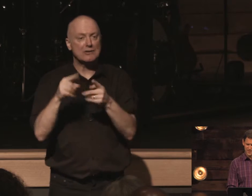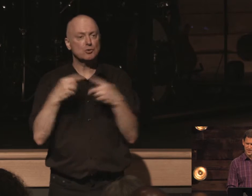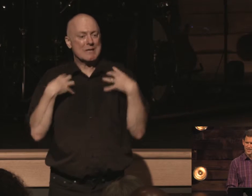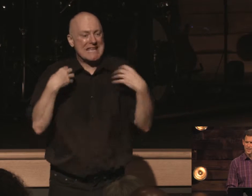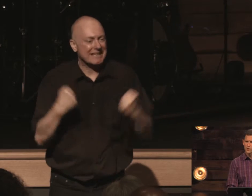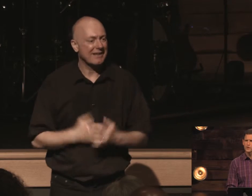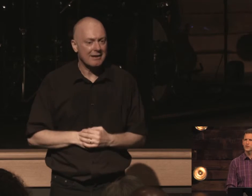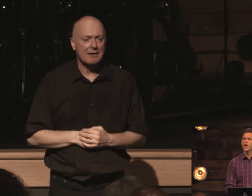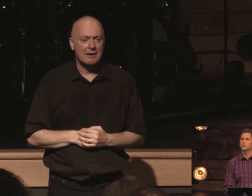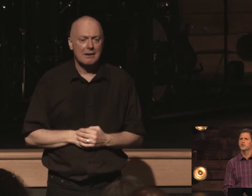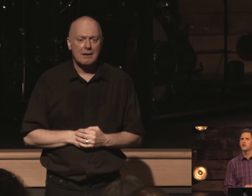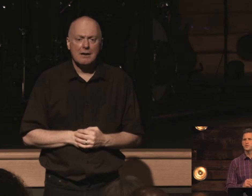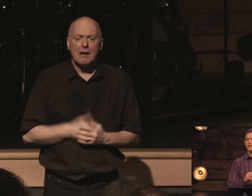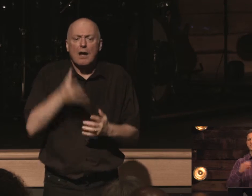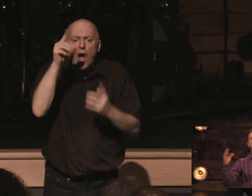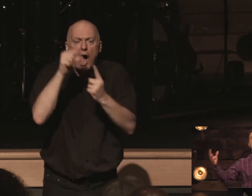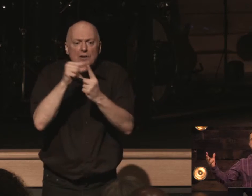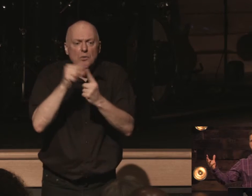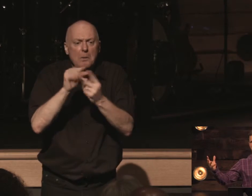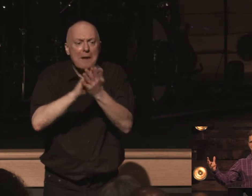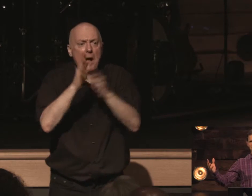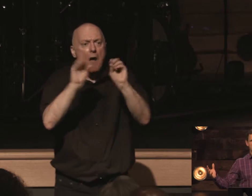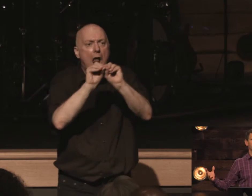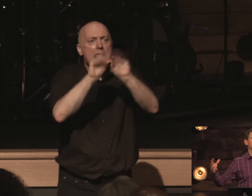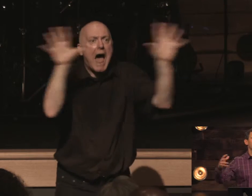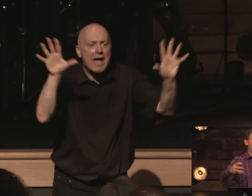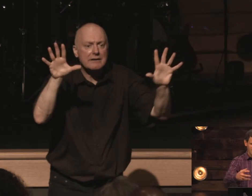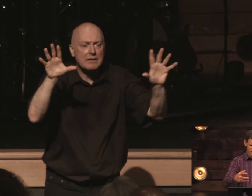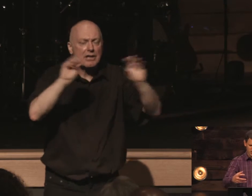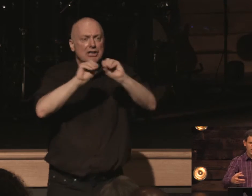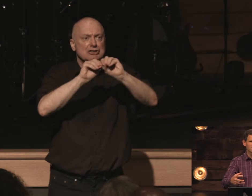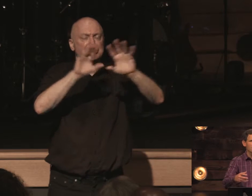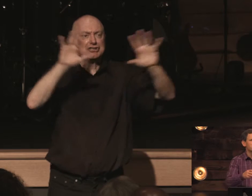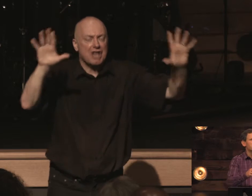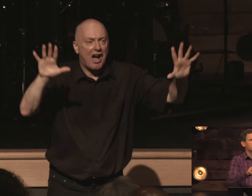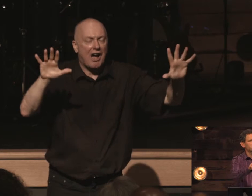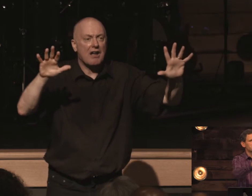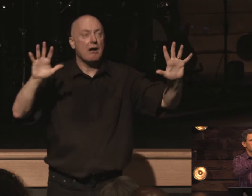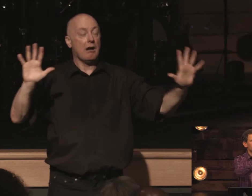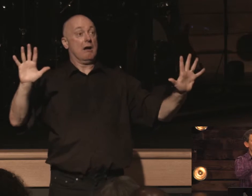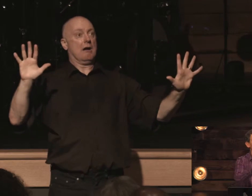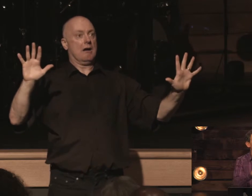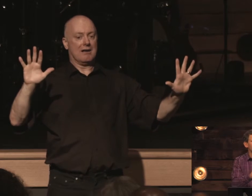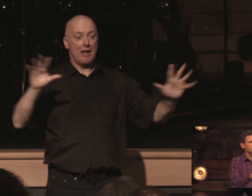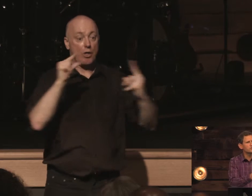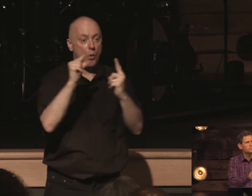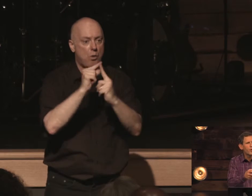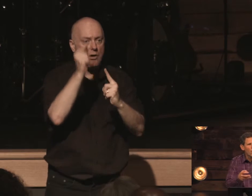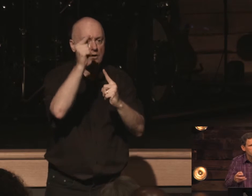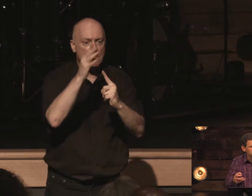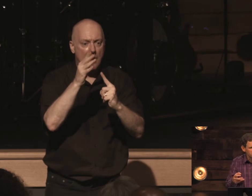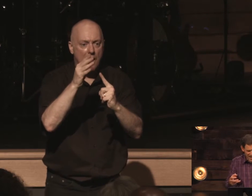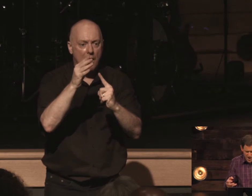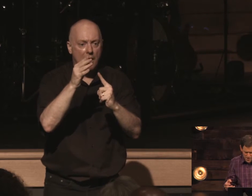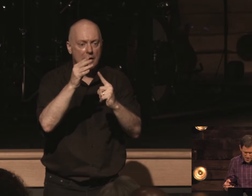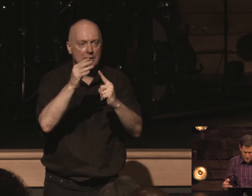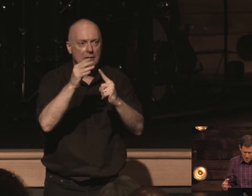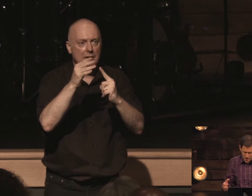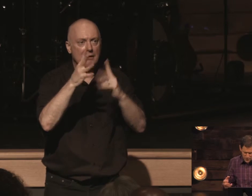what does god's word do it becomes a light that shines into our lives and listen the word of god exposes areas of